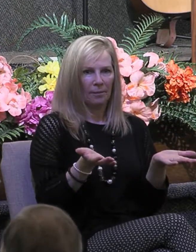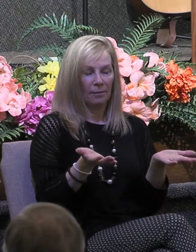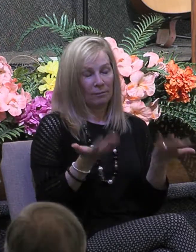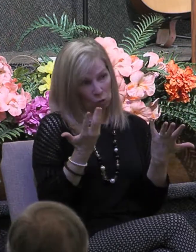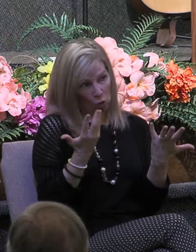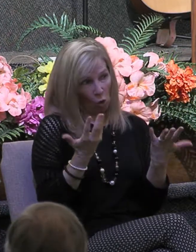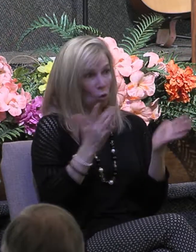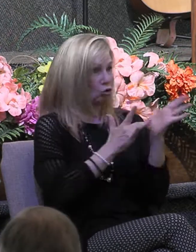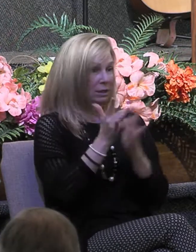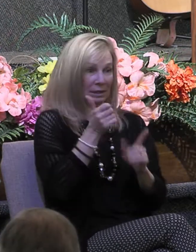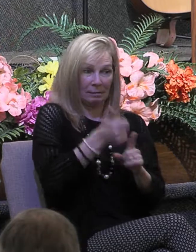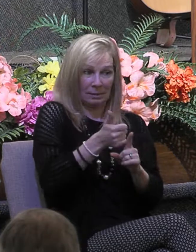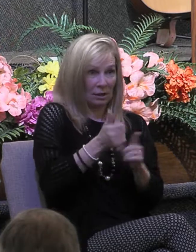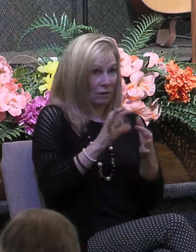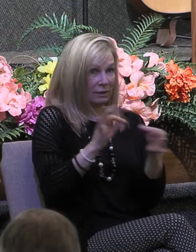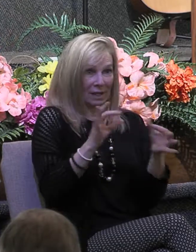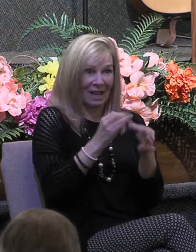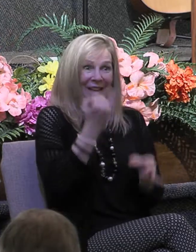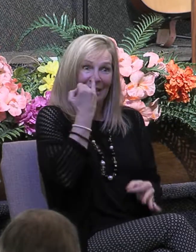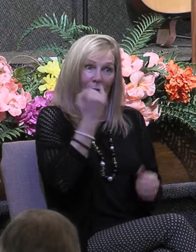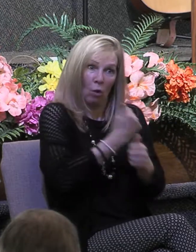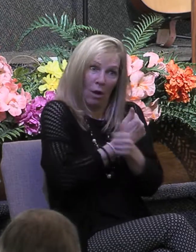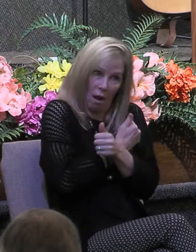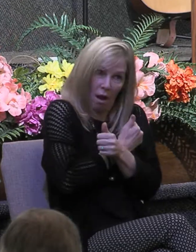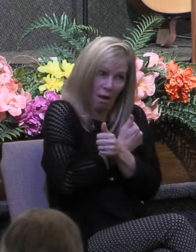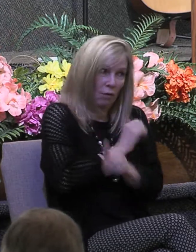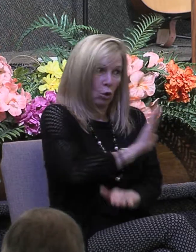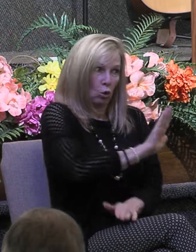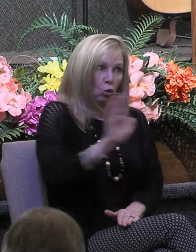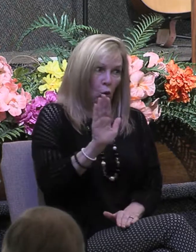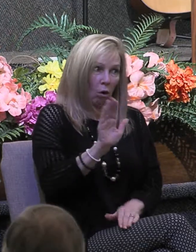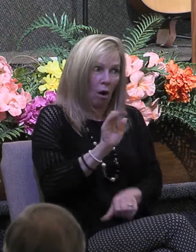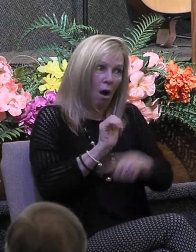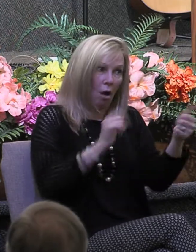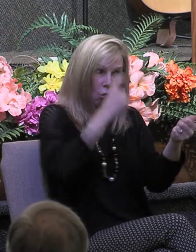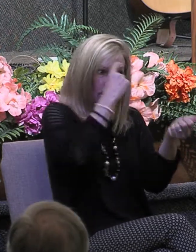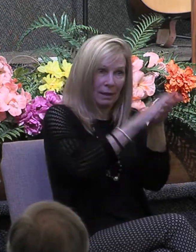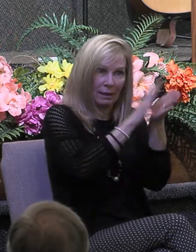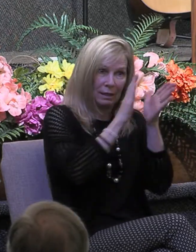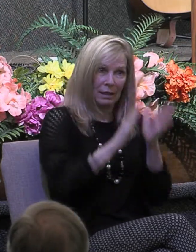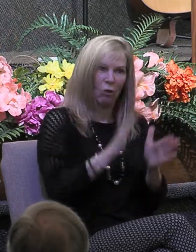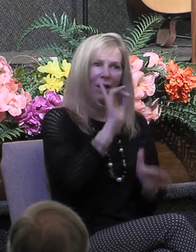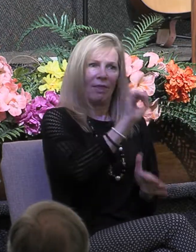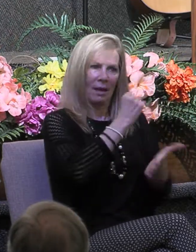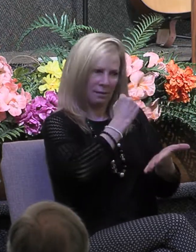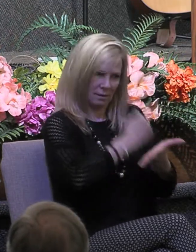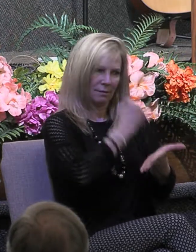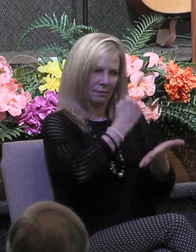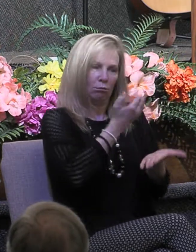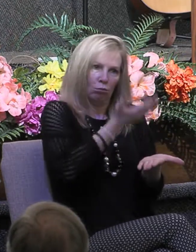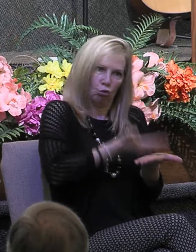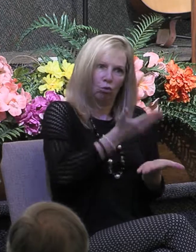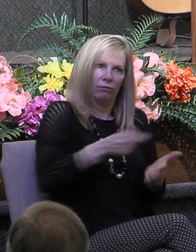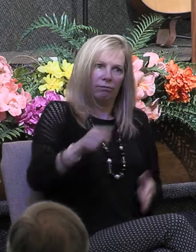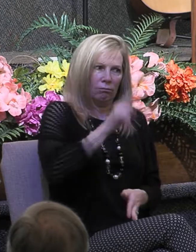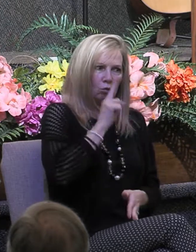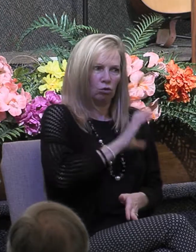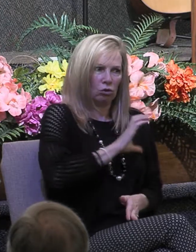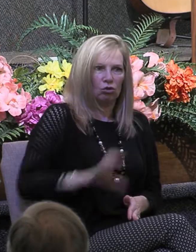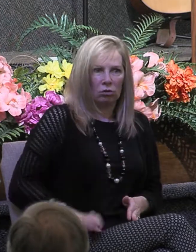Jesus, loving our fellow believers is the universal mark of a Christian. It is the one distinguishing